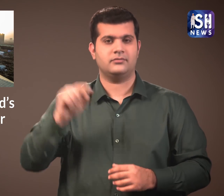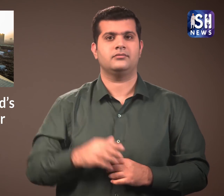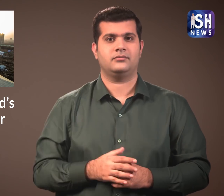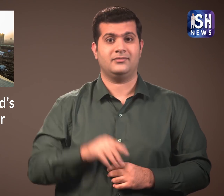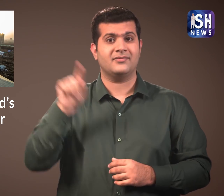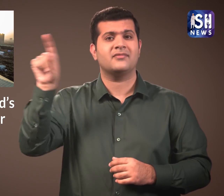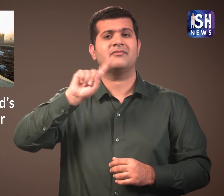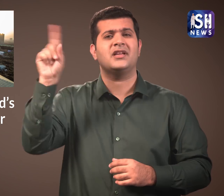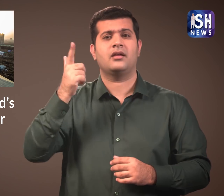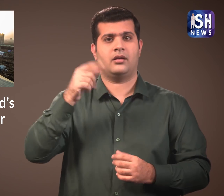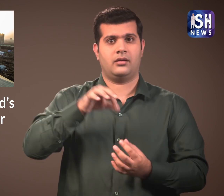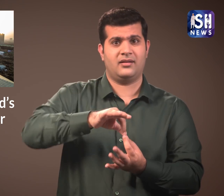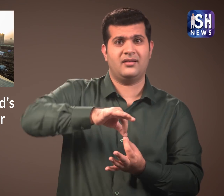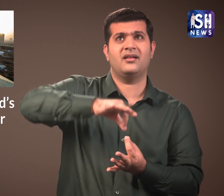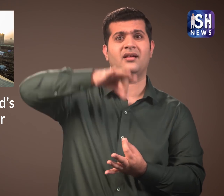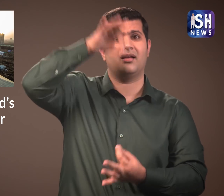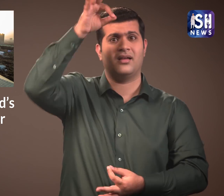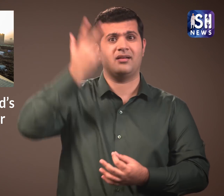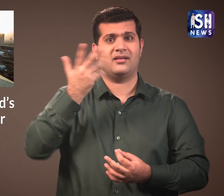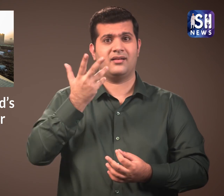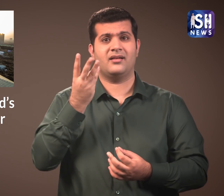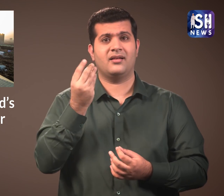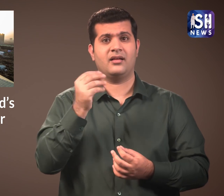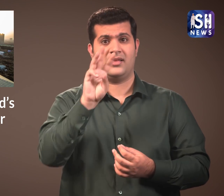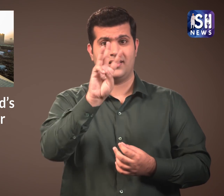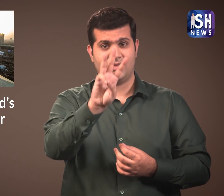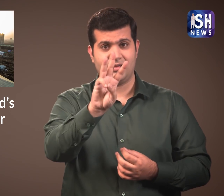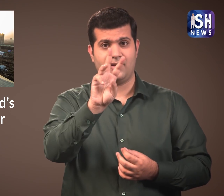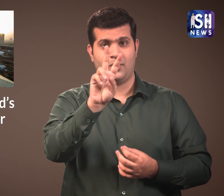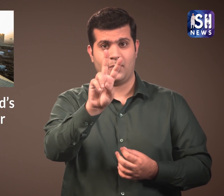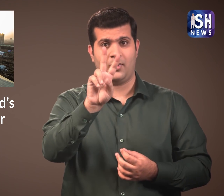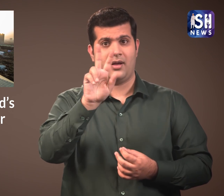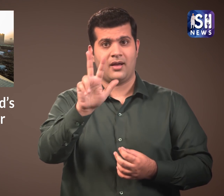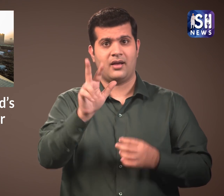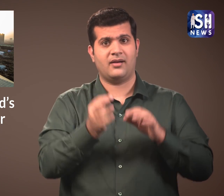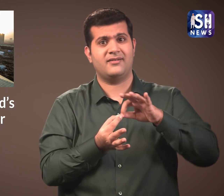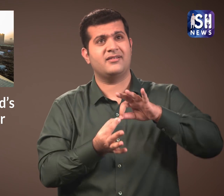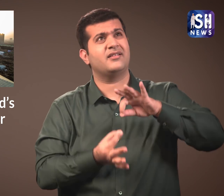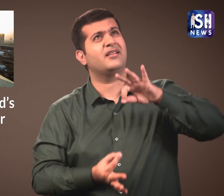a large machine. The air purifier is 328 feet tall.